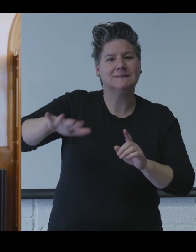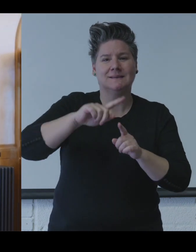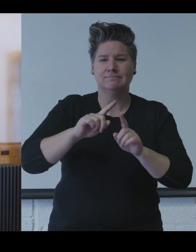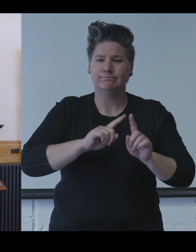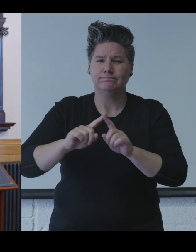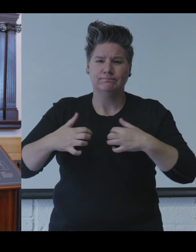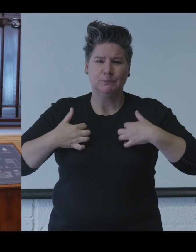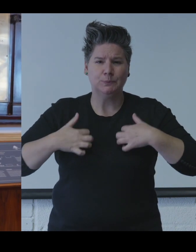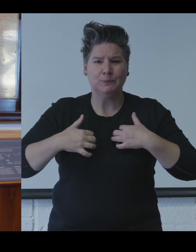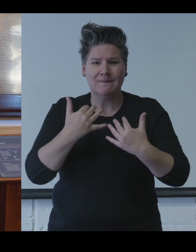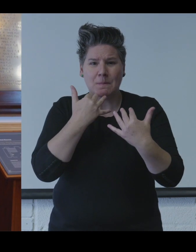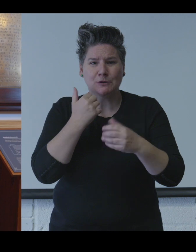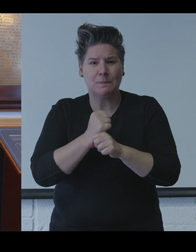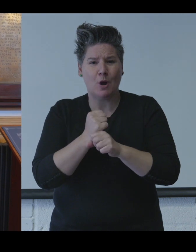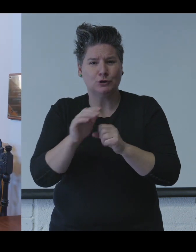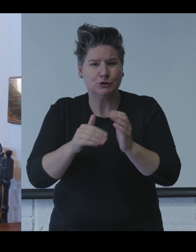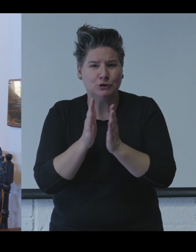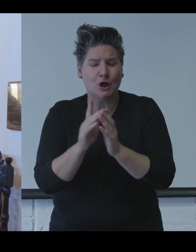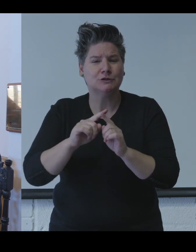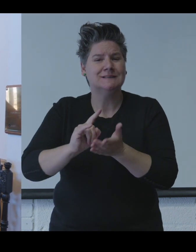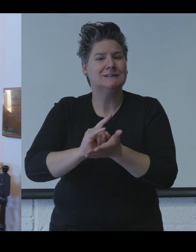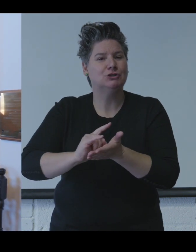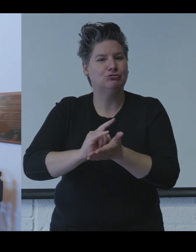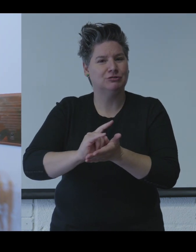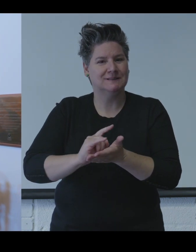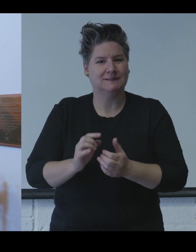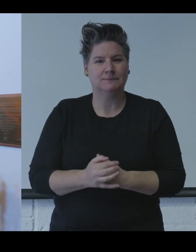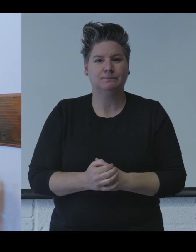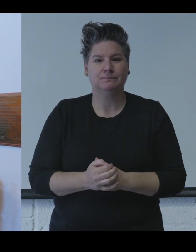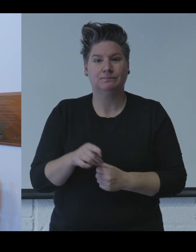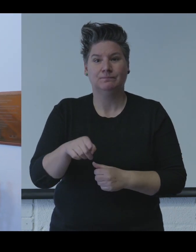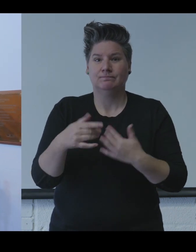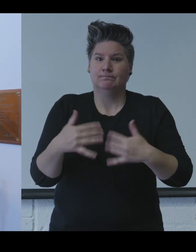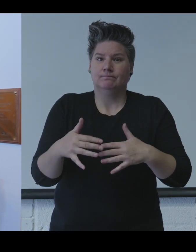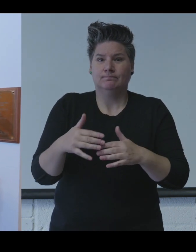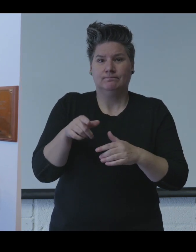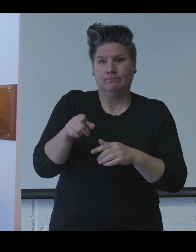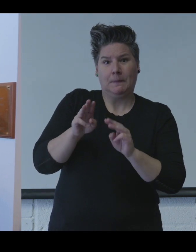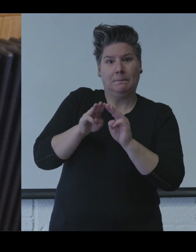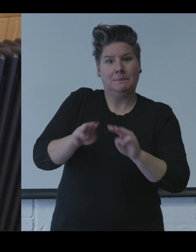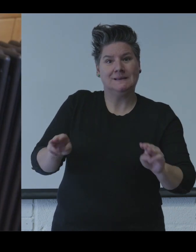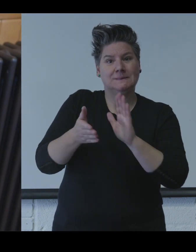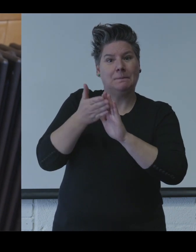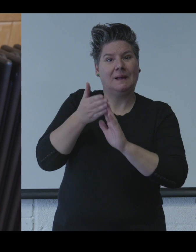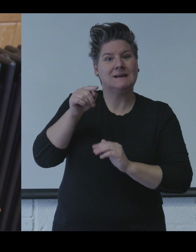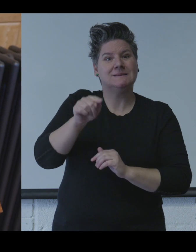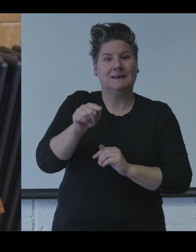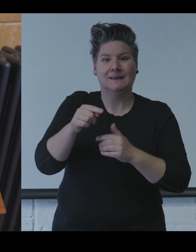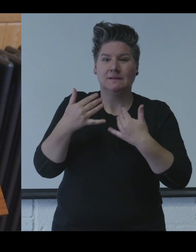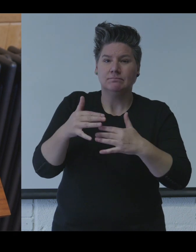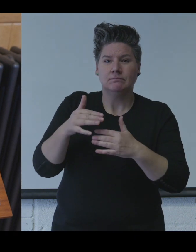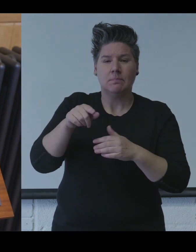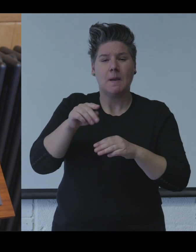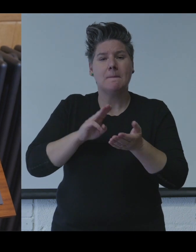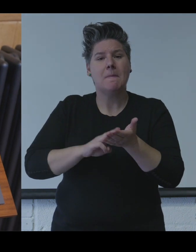It is worthwhile booking a guided tour of the building, as this includes many pieces of interesting information about the church, its history